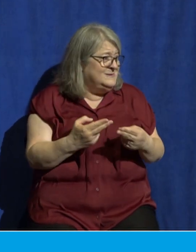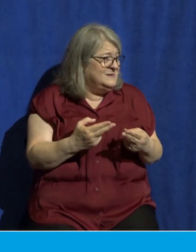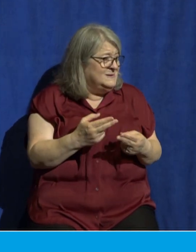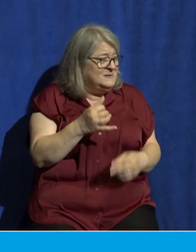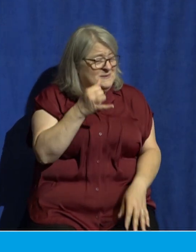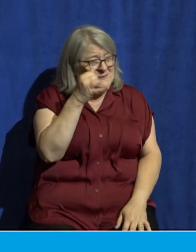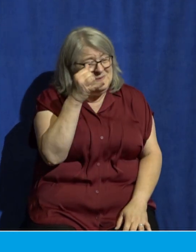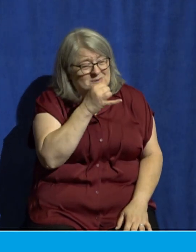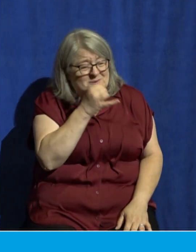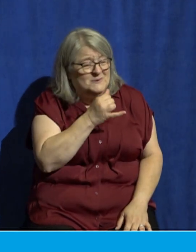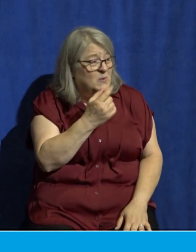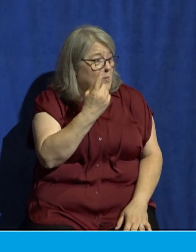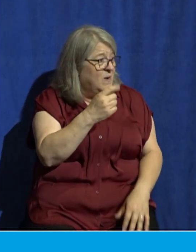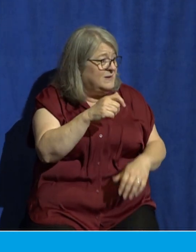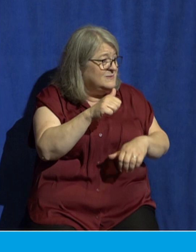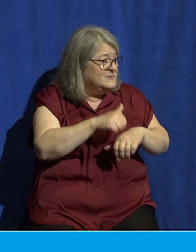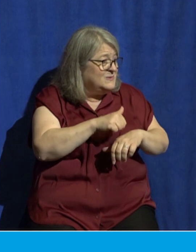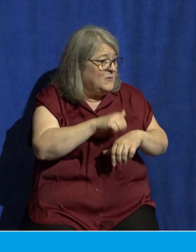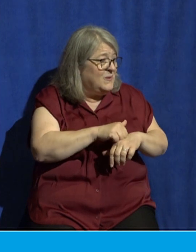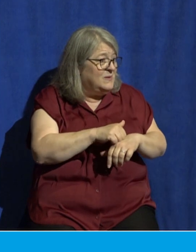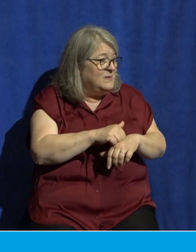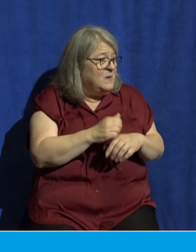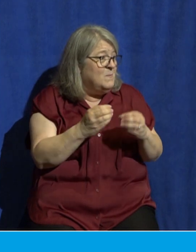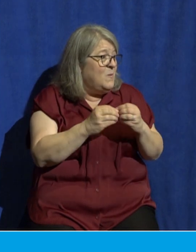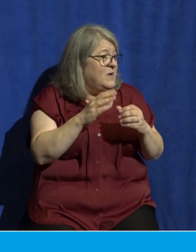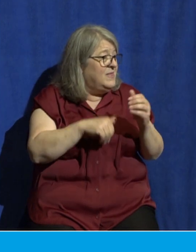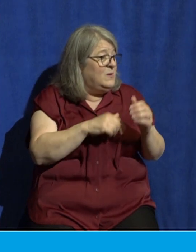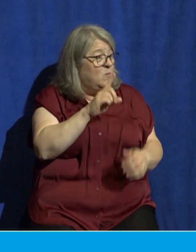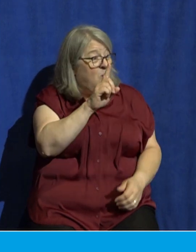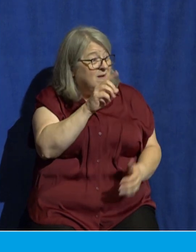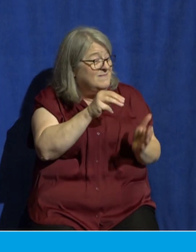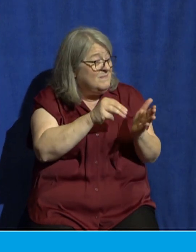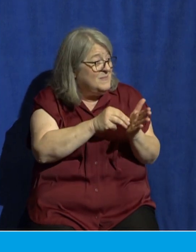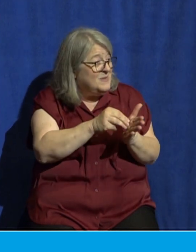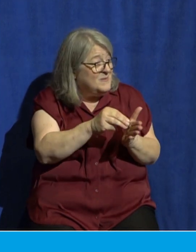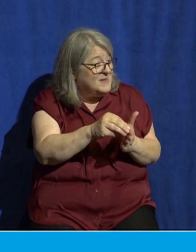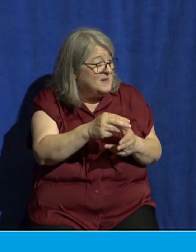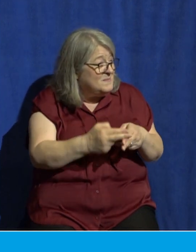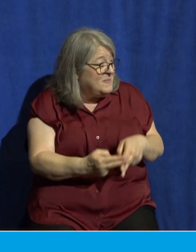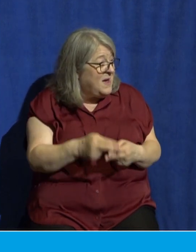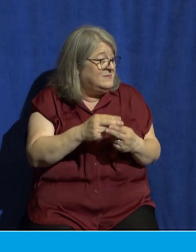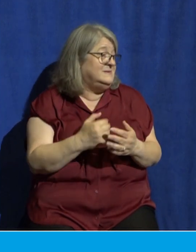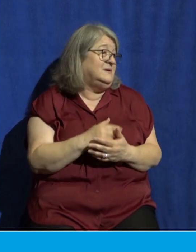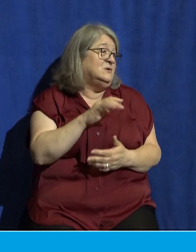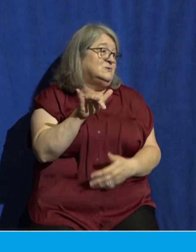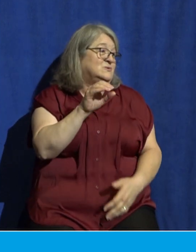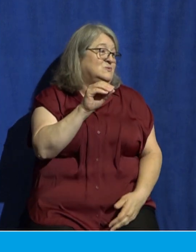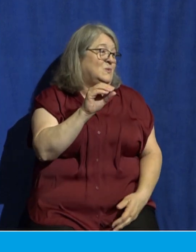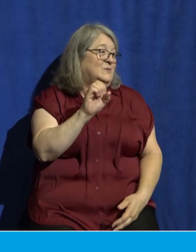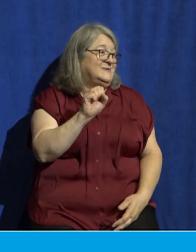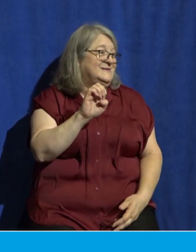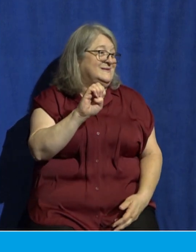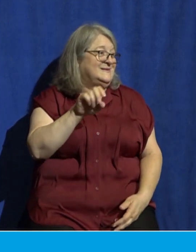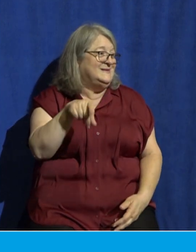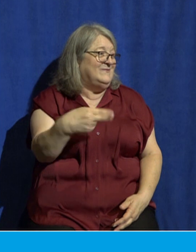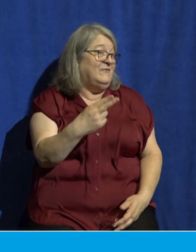one stone was over a million pounds. Now, Josephus was a little bit of a hype man. Sometimes we know he would